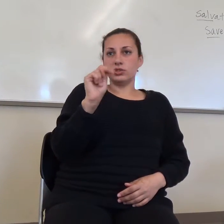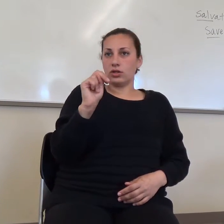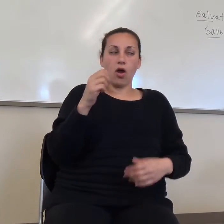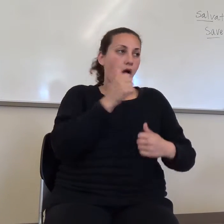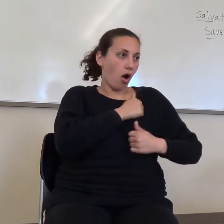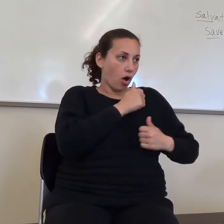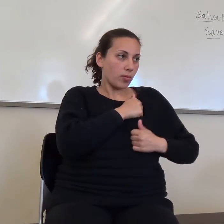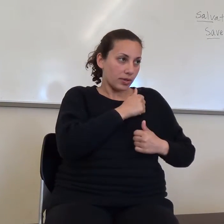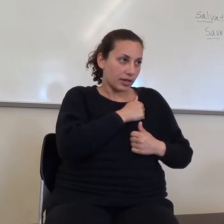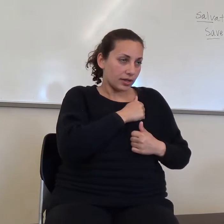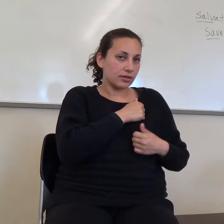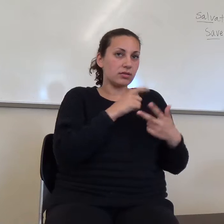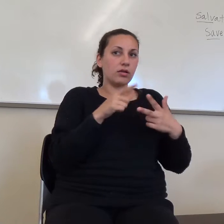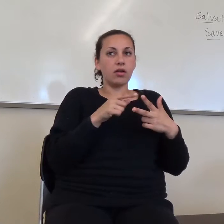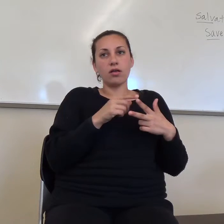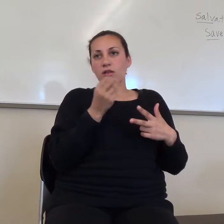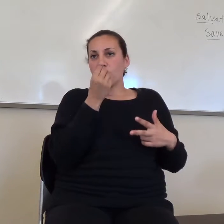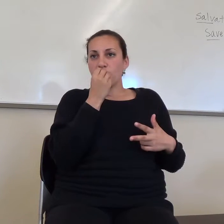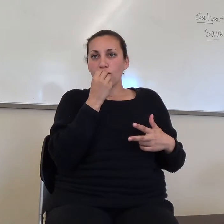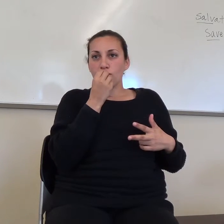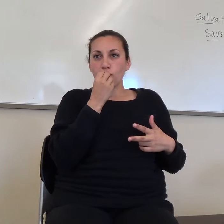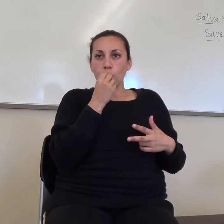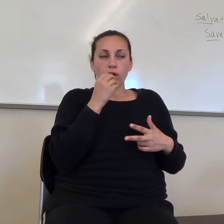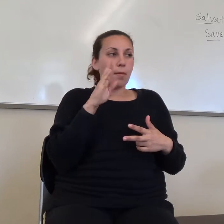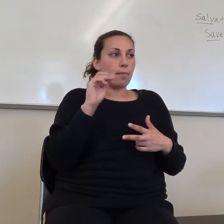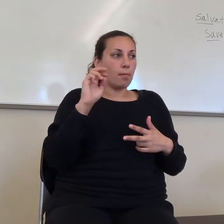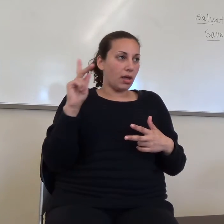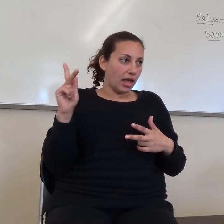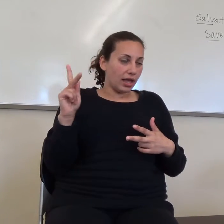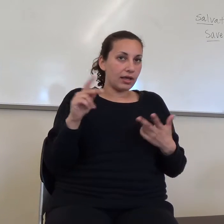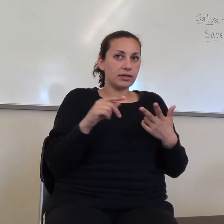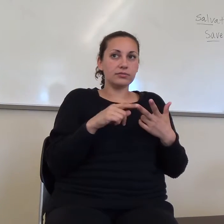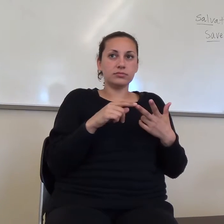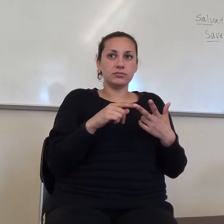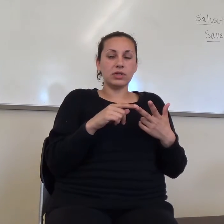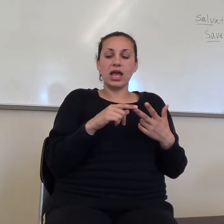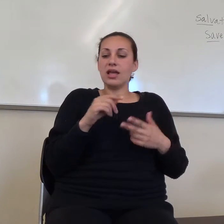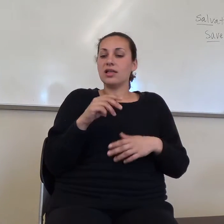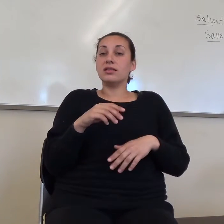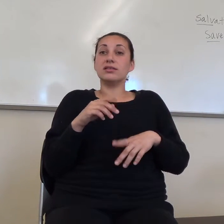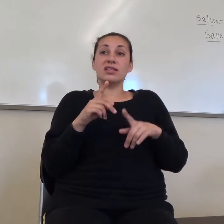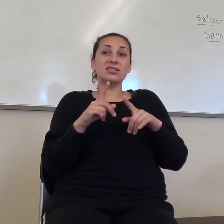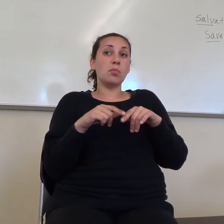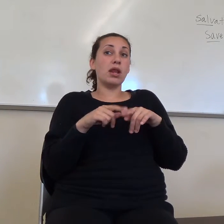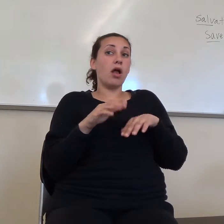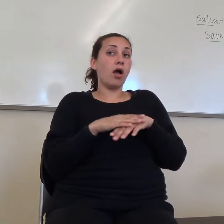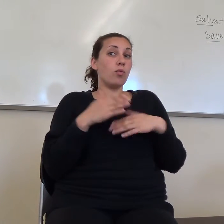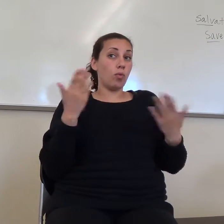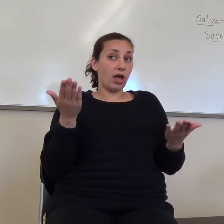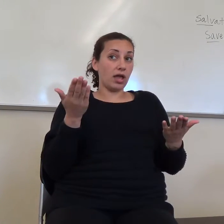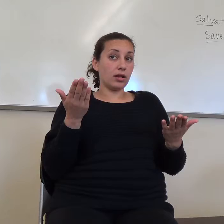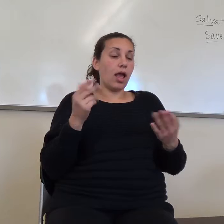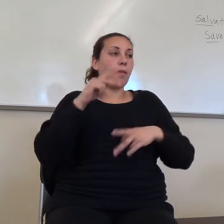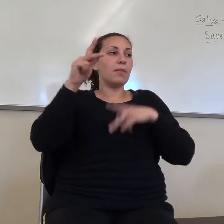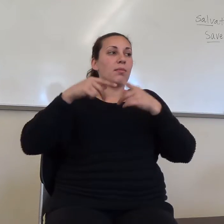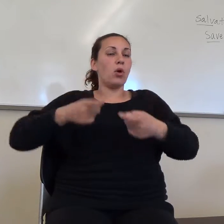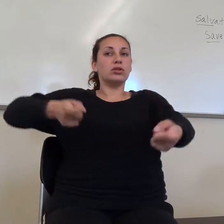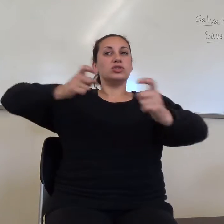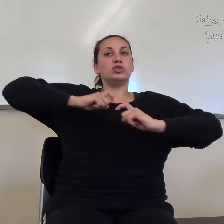and they cannot make any profit. They have to take all the money they've taken in donations and spend